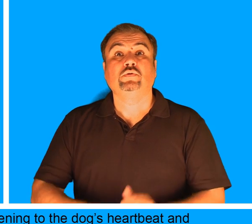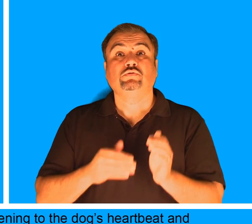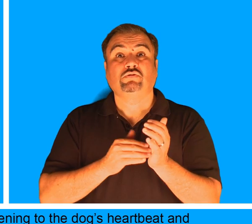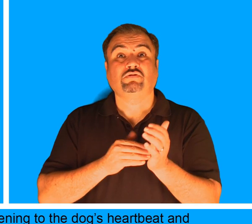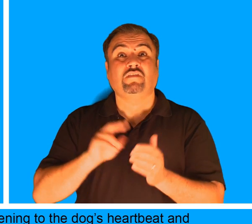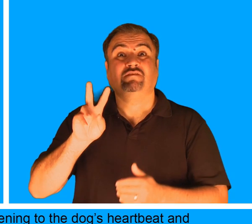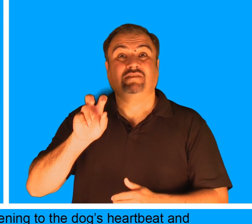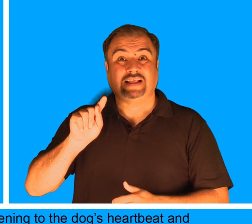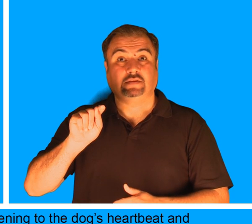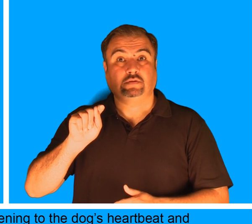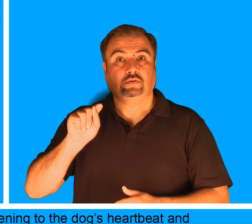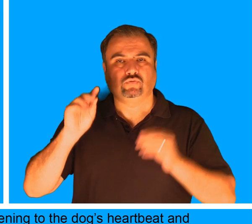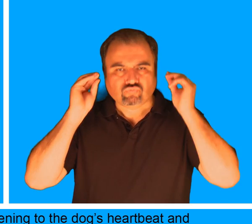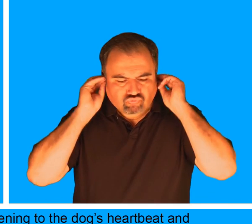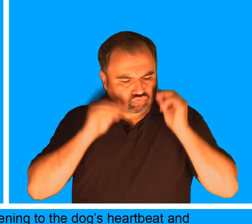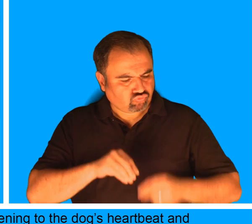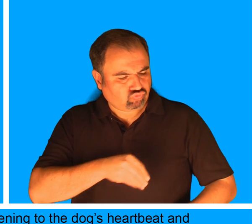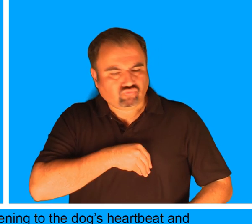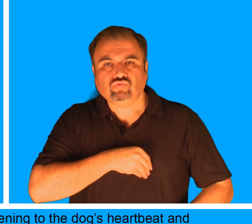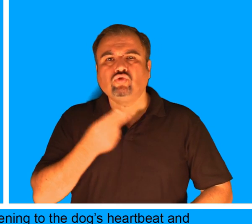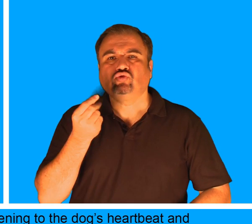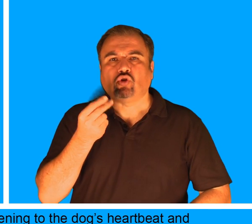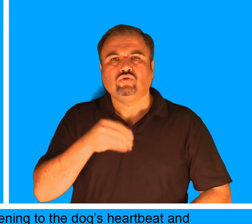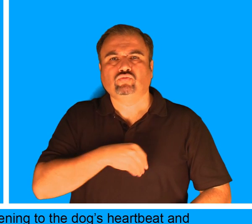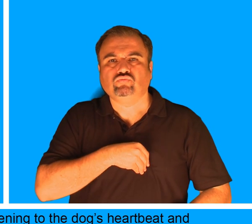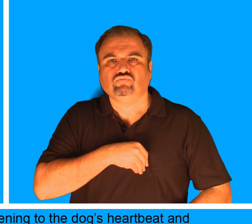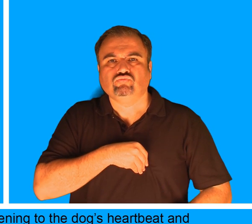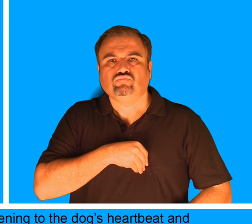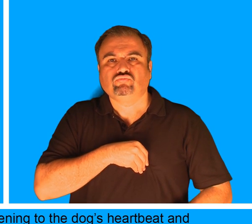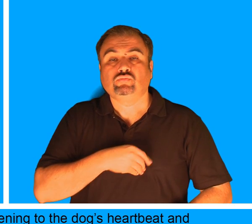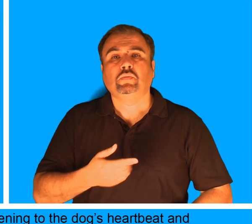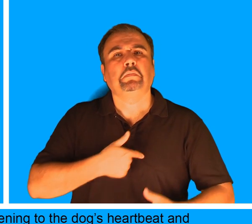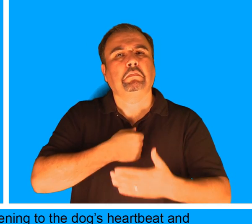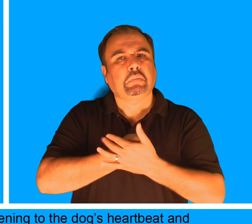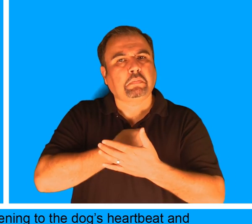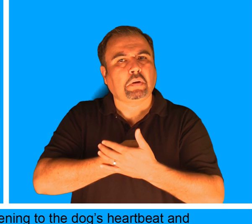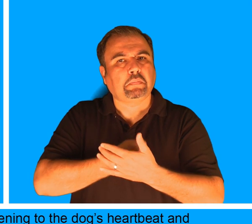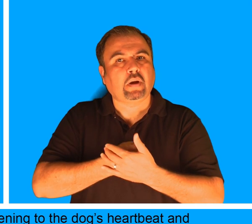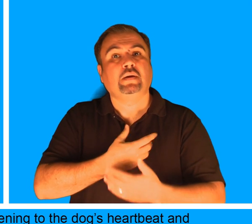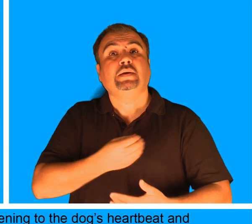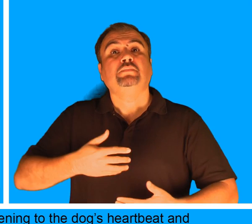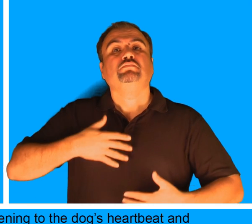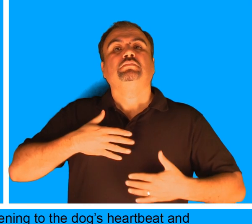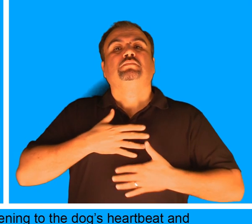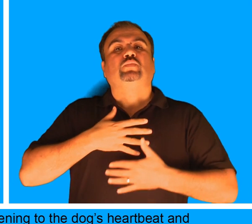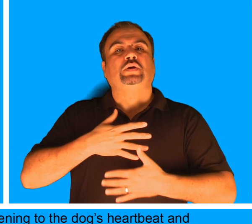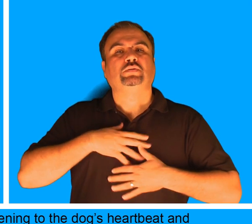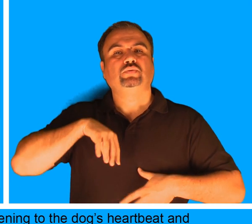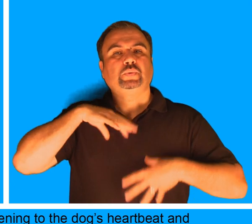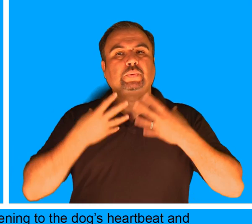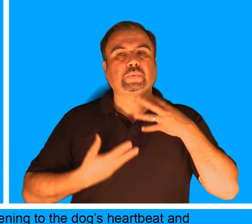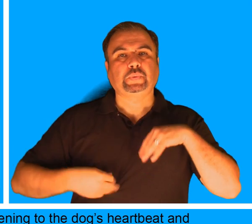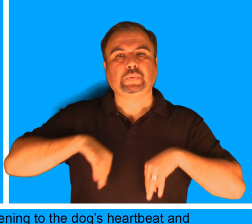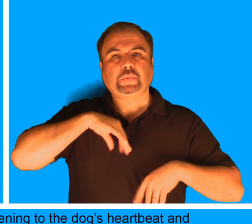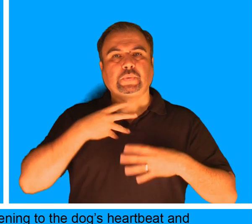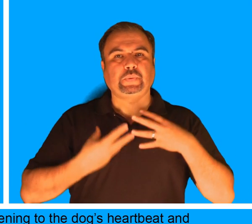Hall & Hall Animal Hospital, or the vet. The veterinarian, or the vet,